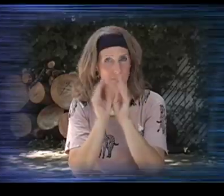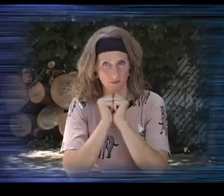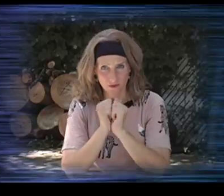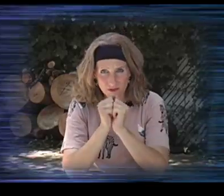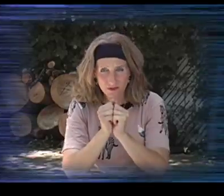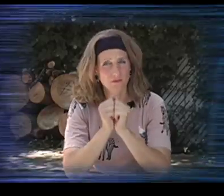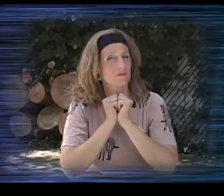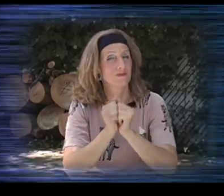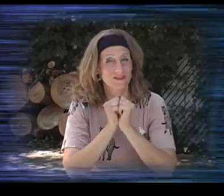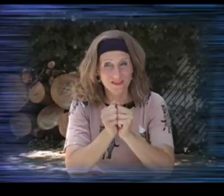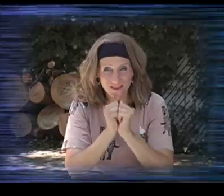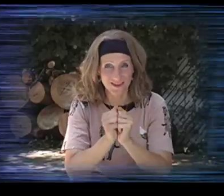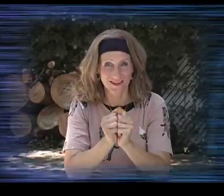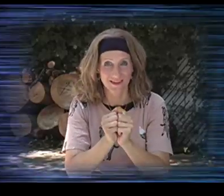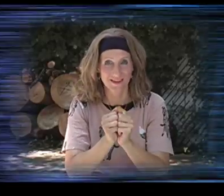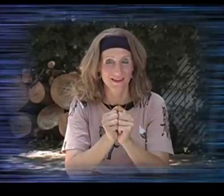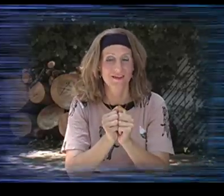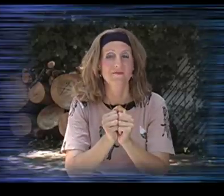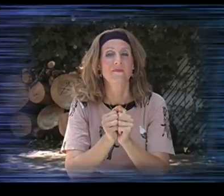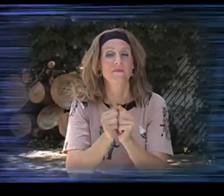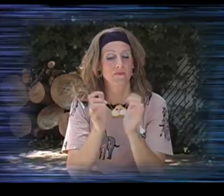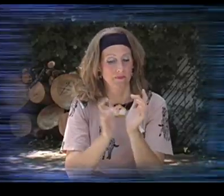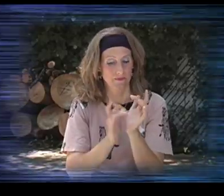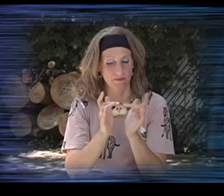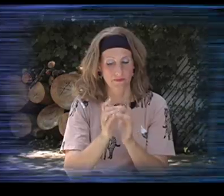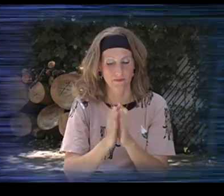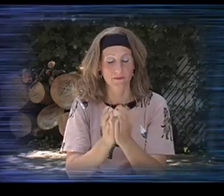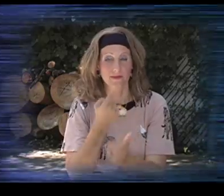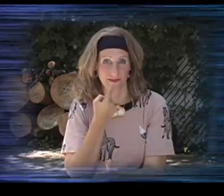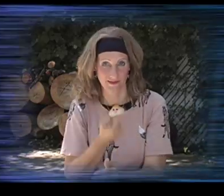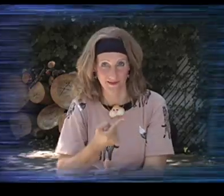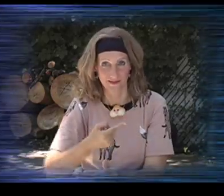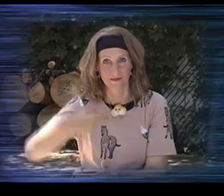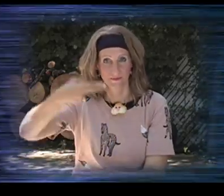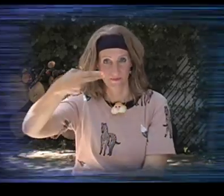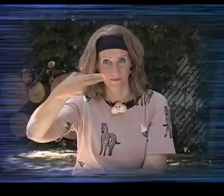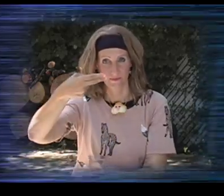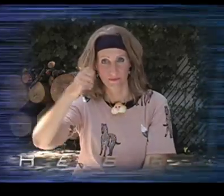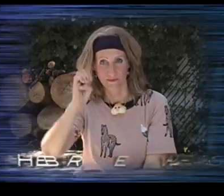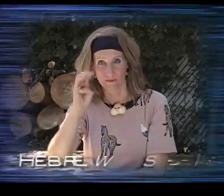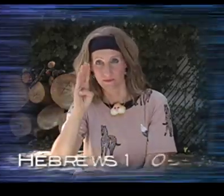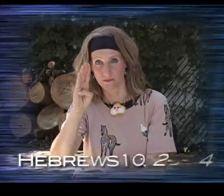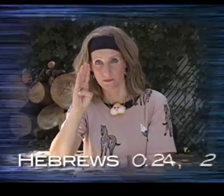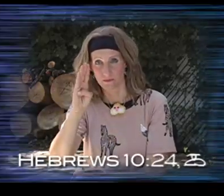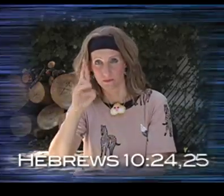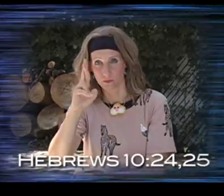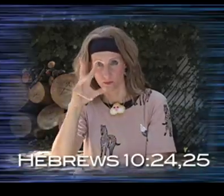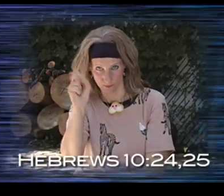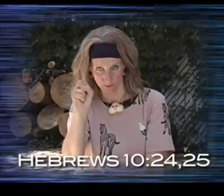We need to meet together. We need to be together. the Bible says in Hebrews